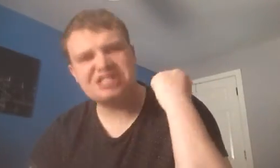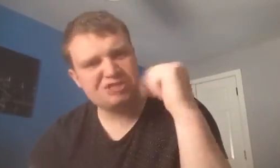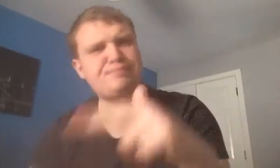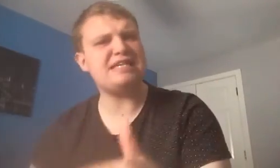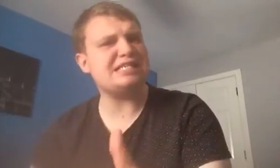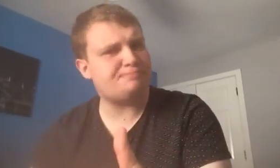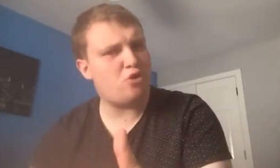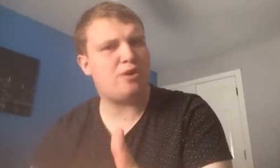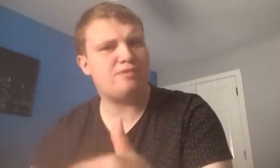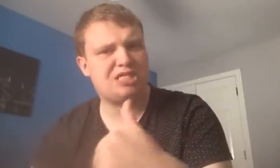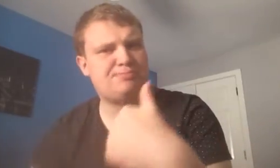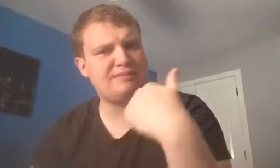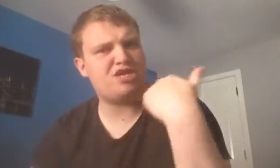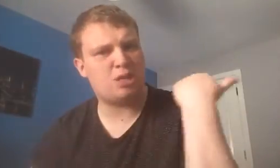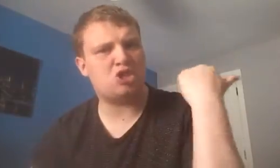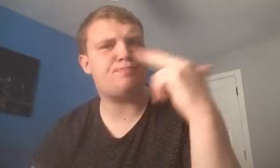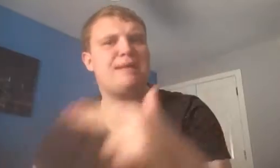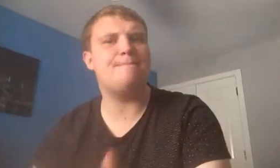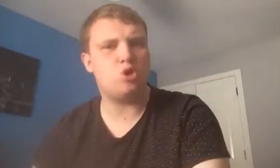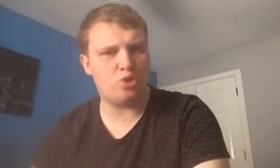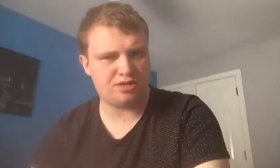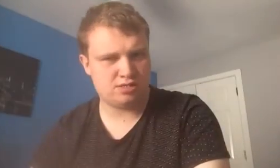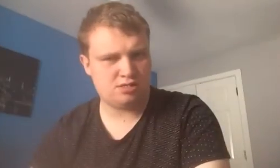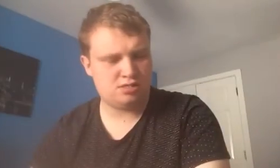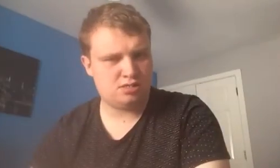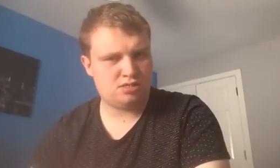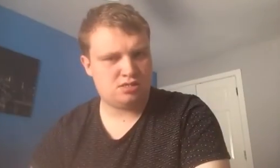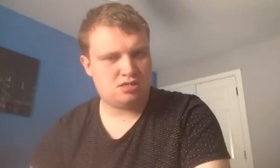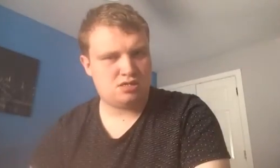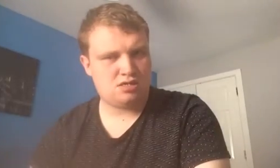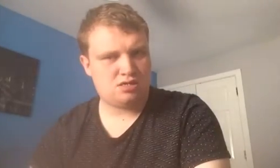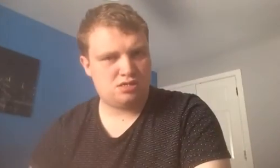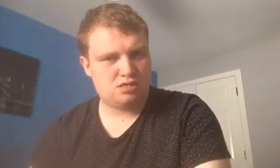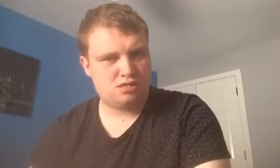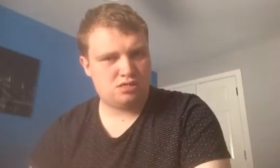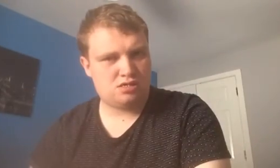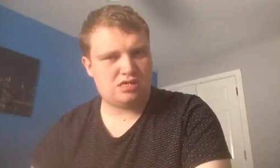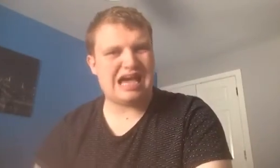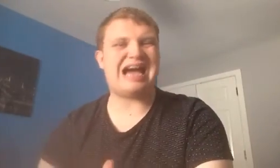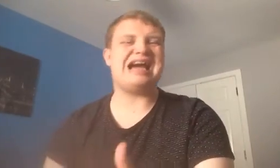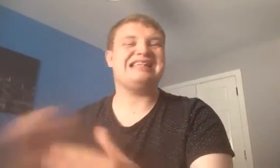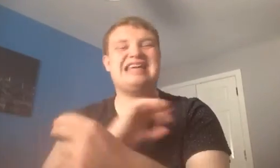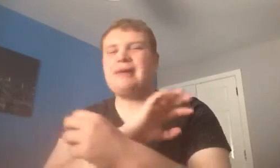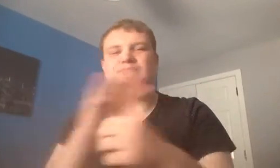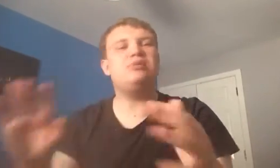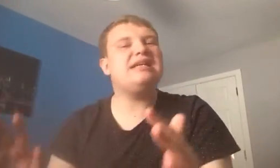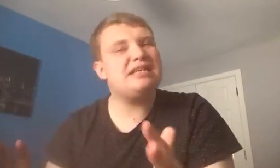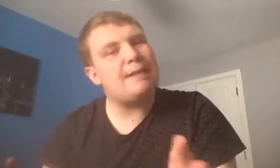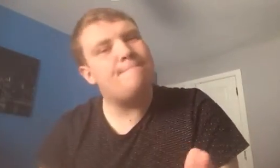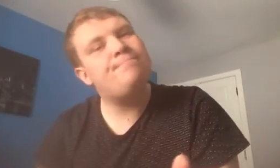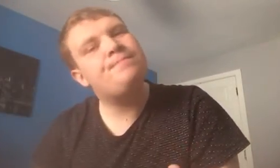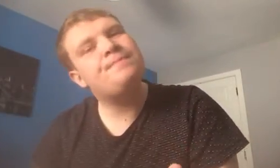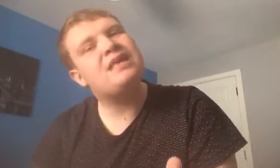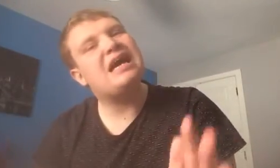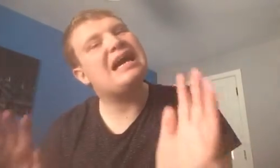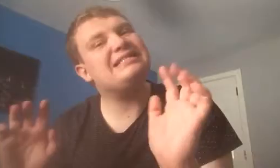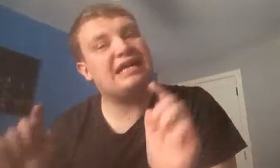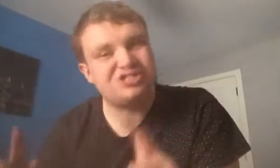Despite his poor, despite Morelos being poor, kept playing him, and had